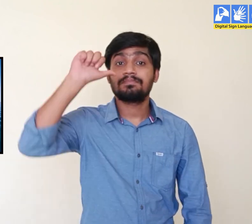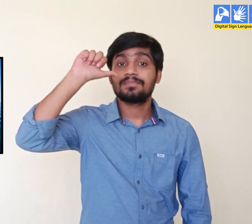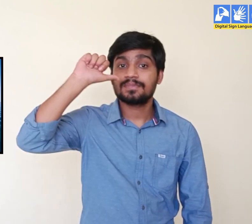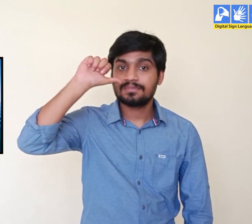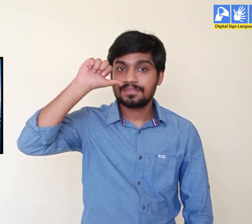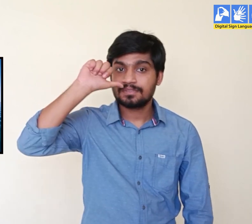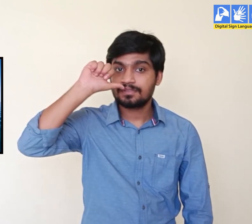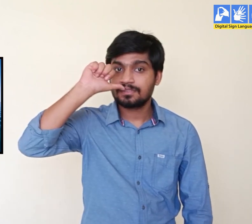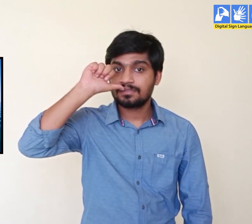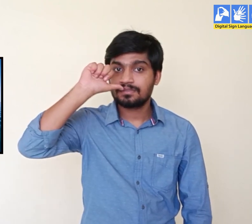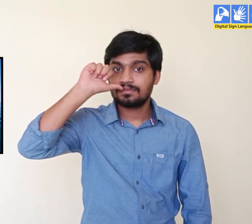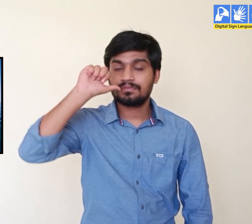Second, water.